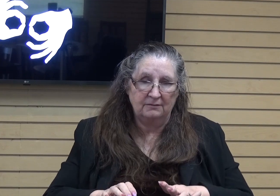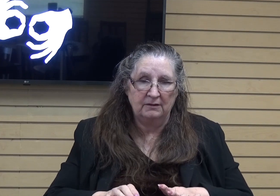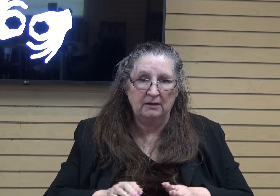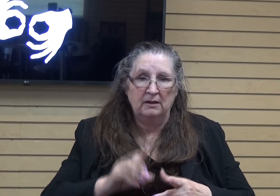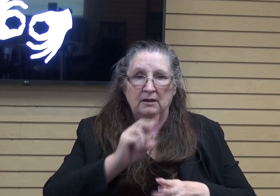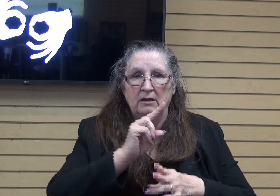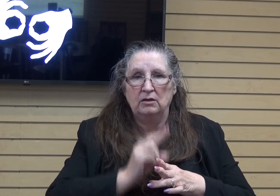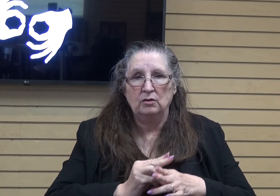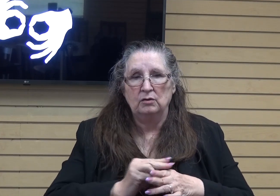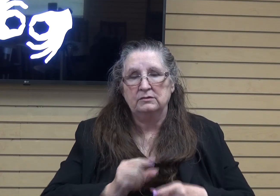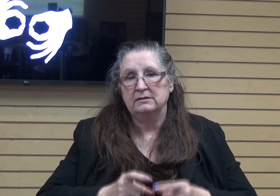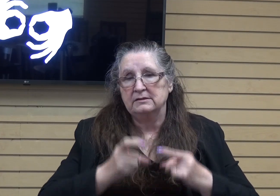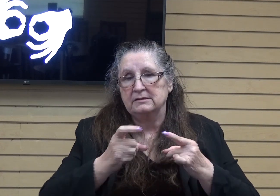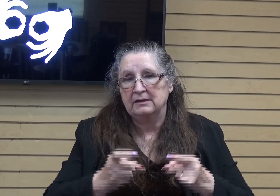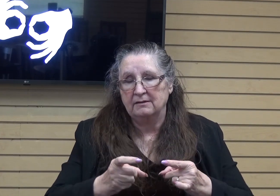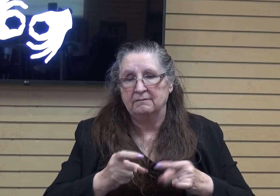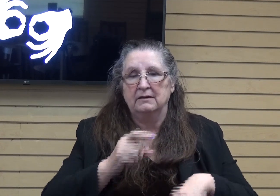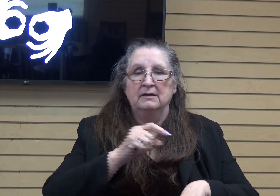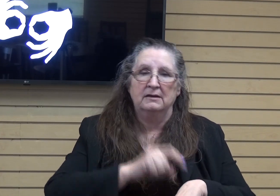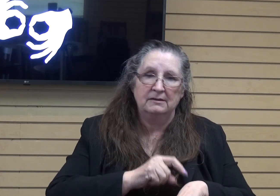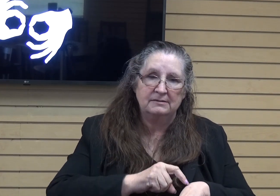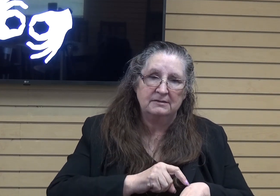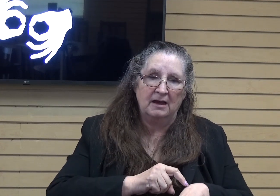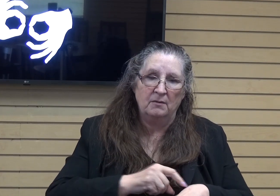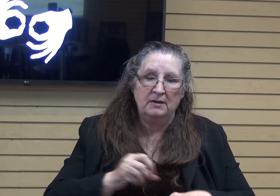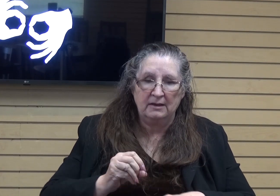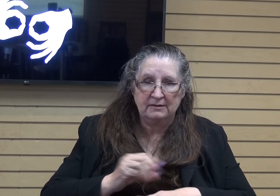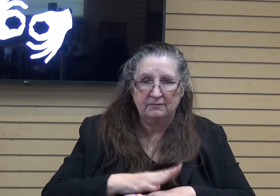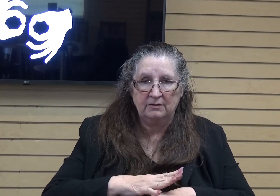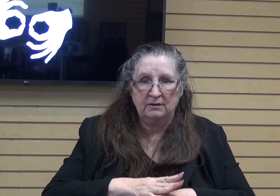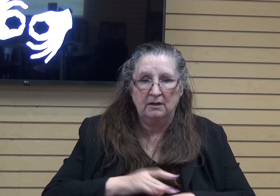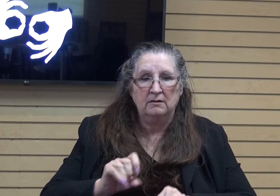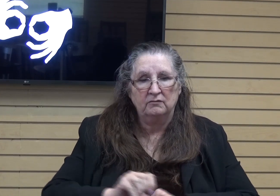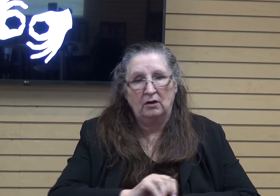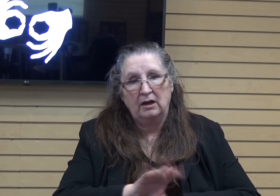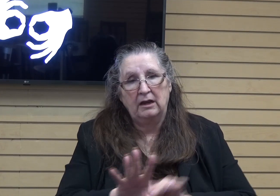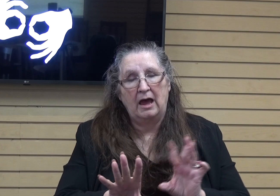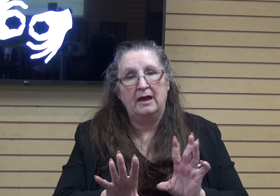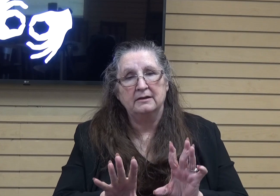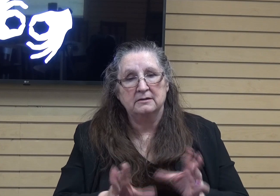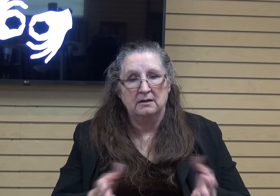giftings, his time, his influence to be a light right where he was.